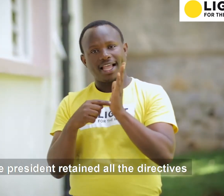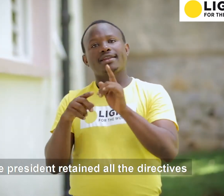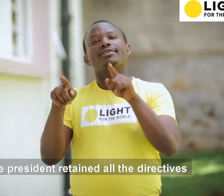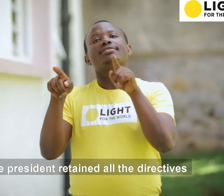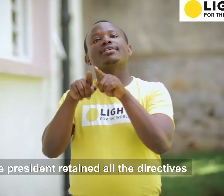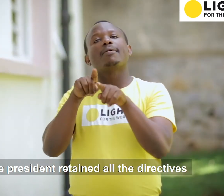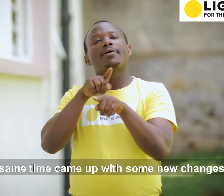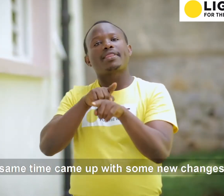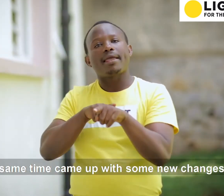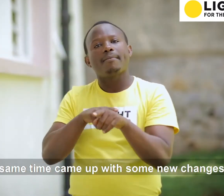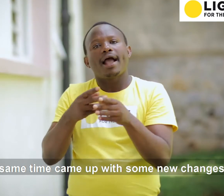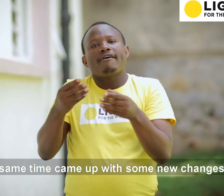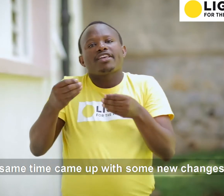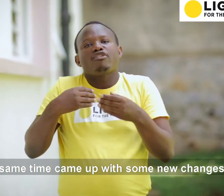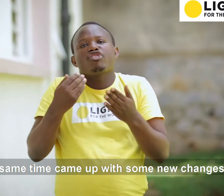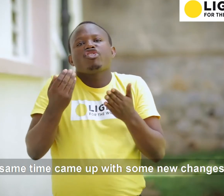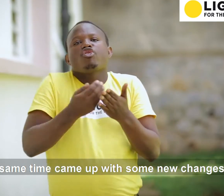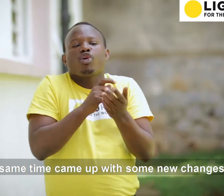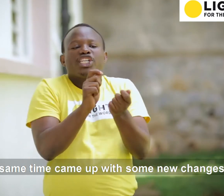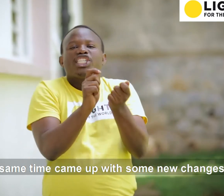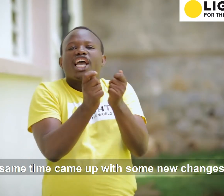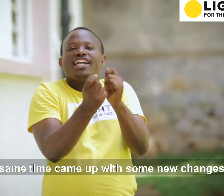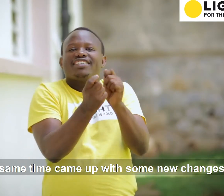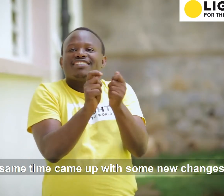But at the same time, came up with some new changes.